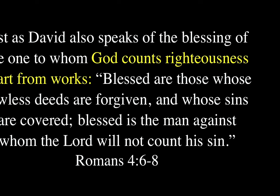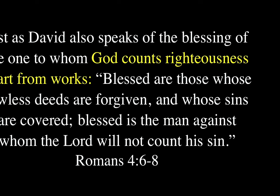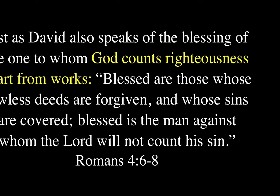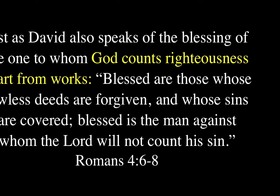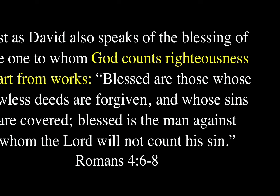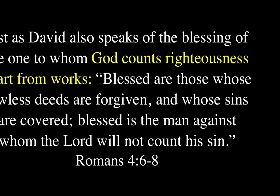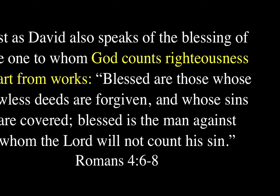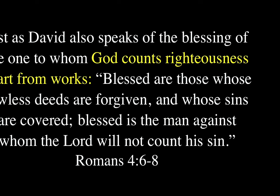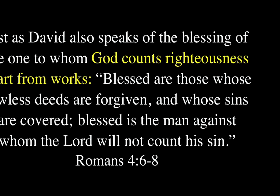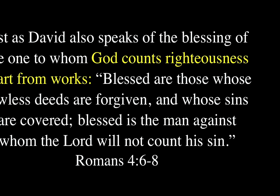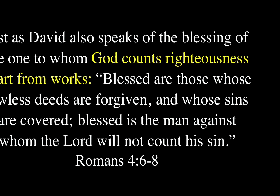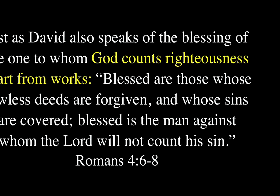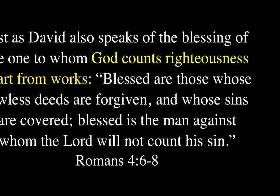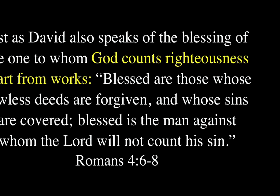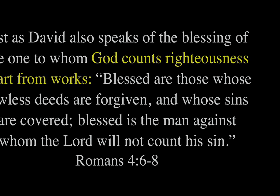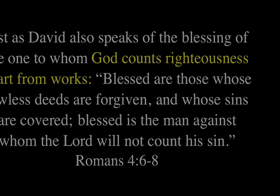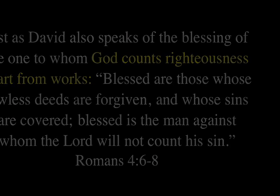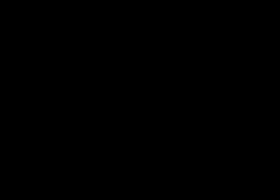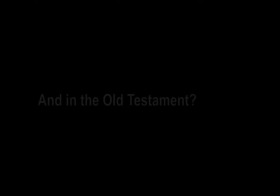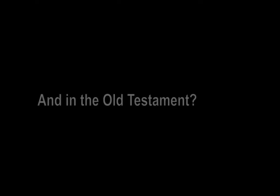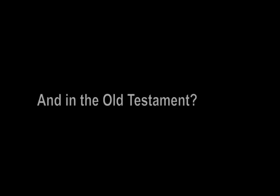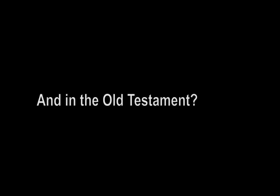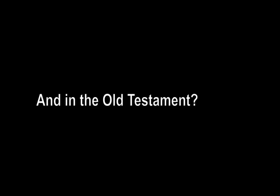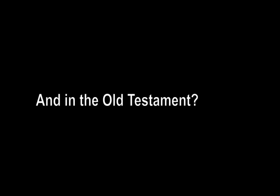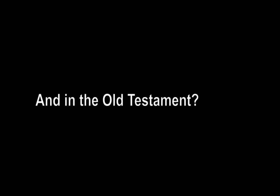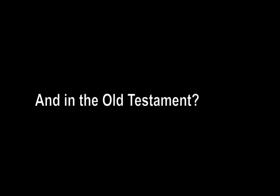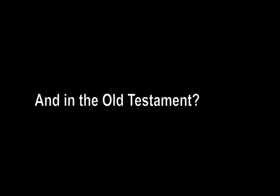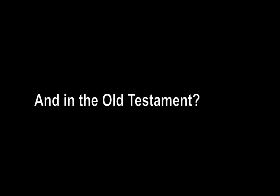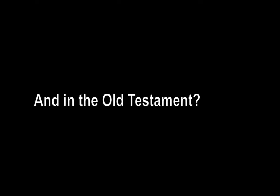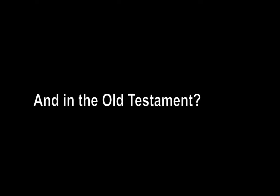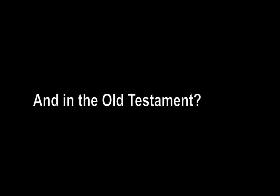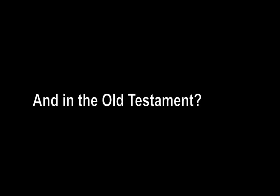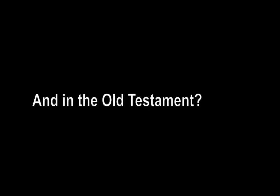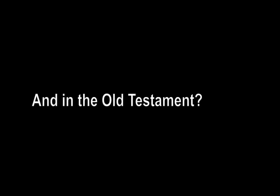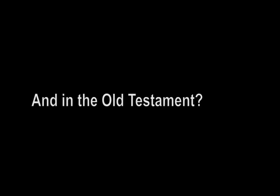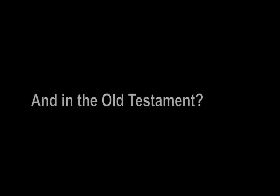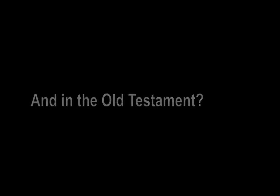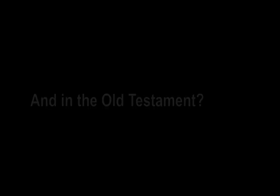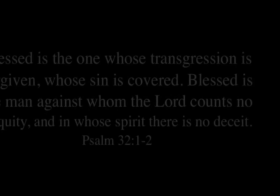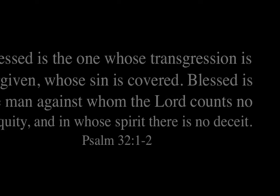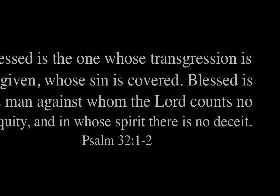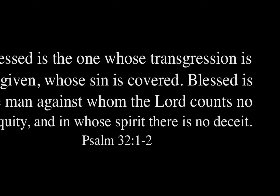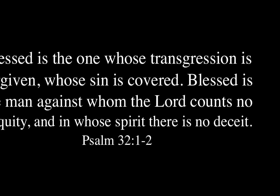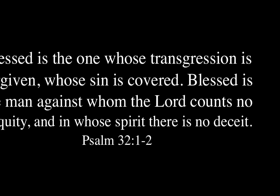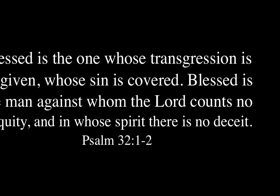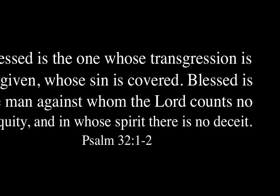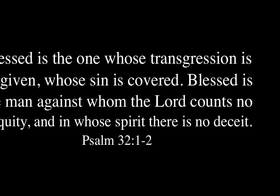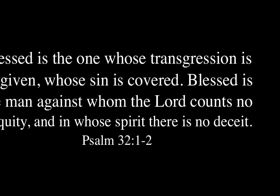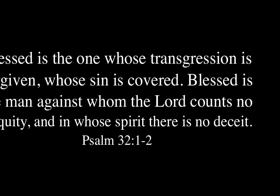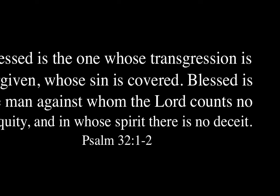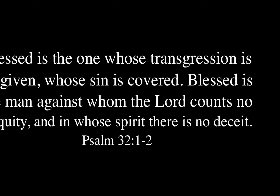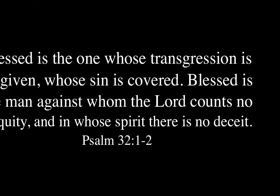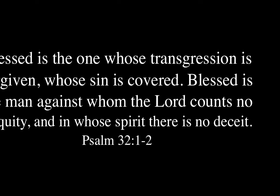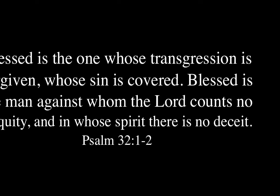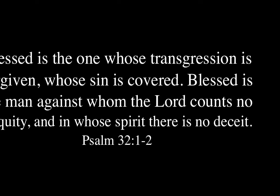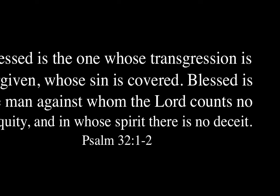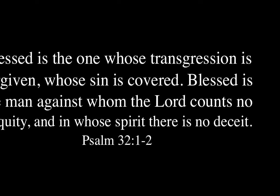whom the Lord will not count his sin. And in the Old Testament? Blessed is the one whose transgression is forgiven.